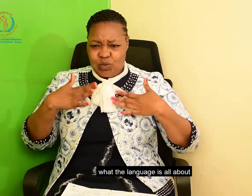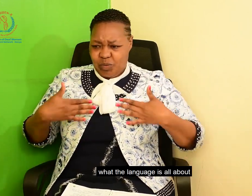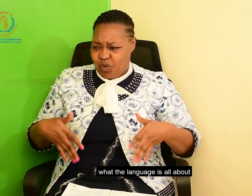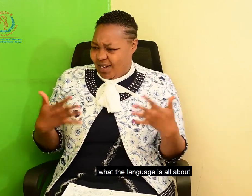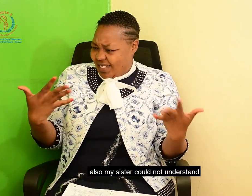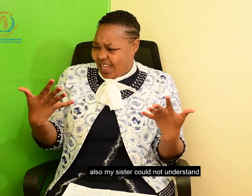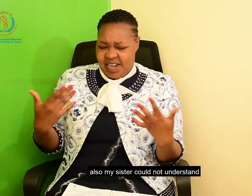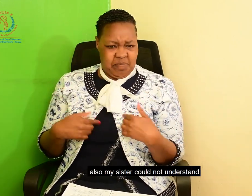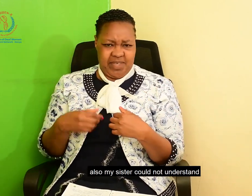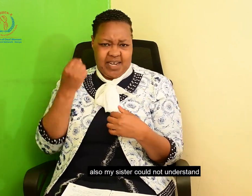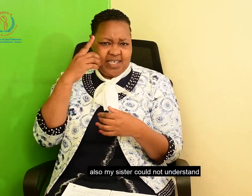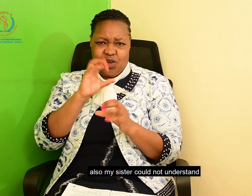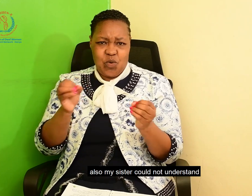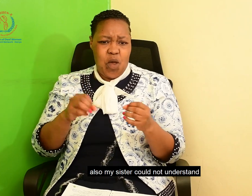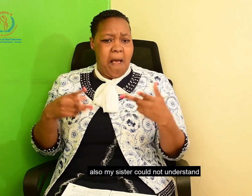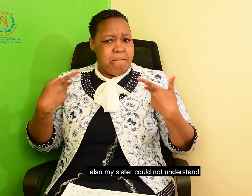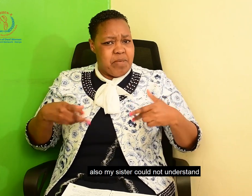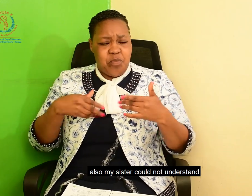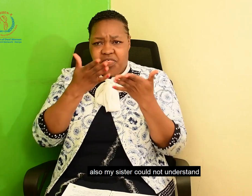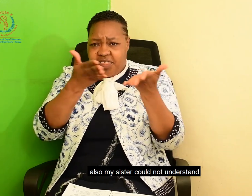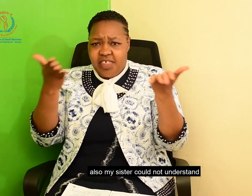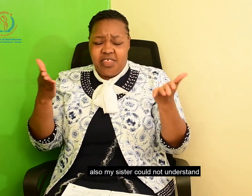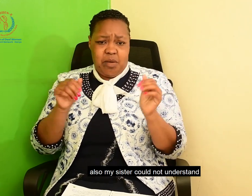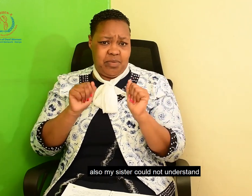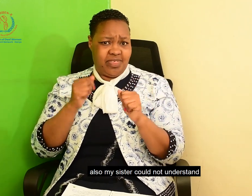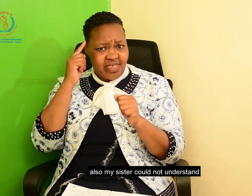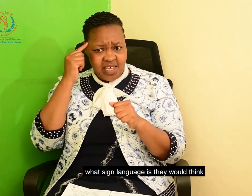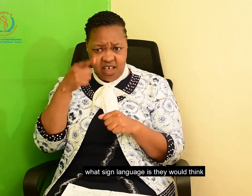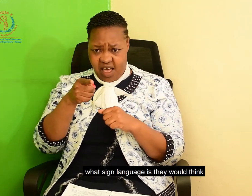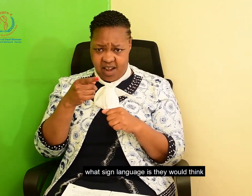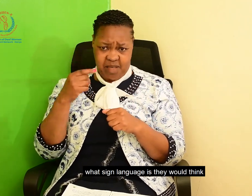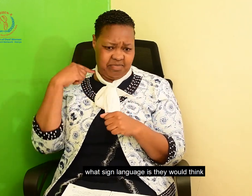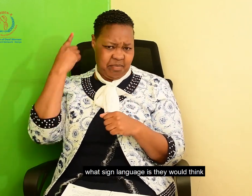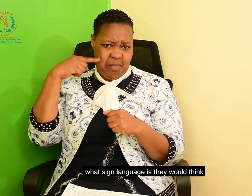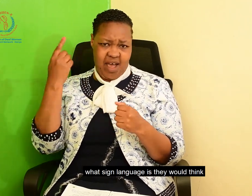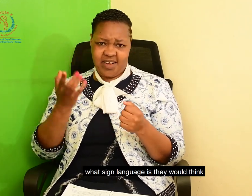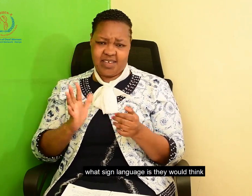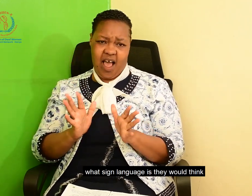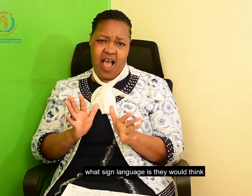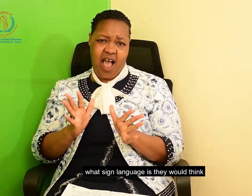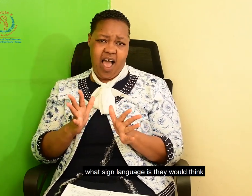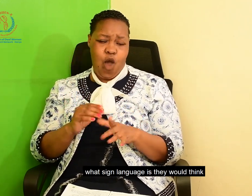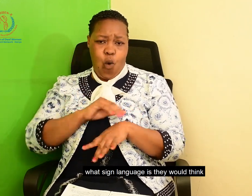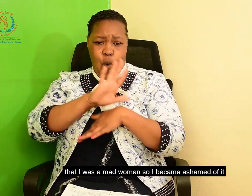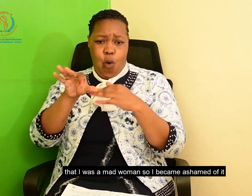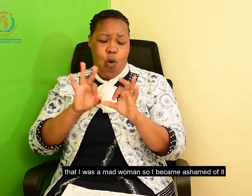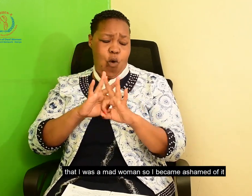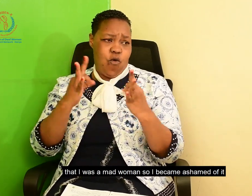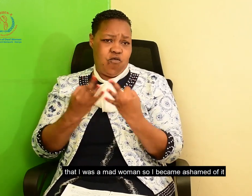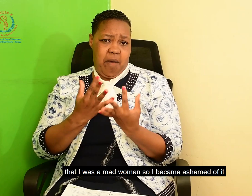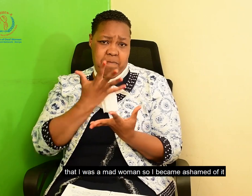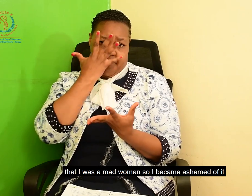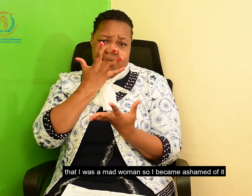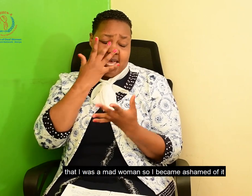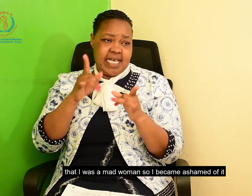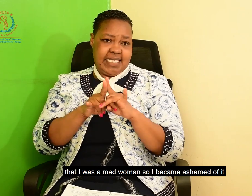about, sign language. Also, my sister could not understand what sign language is. They would think that, oh, I was like a mad woman.